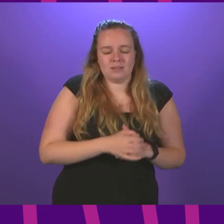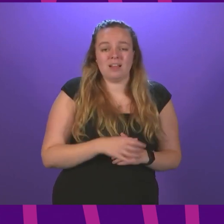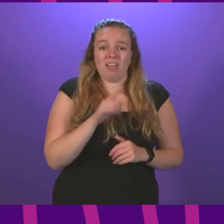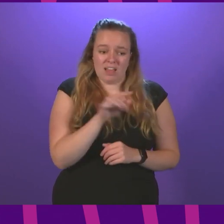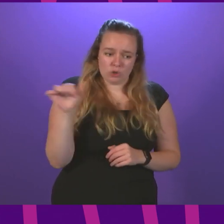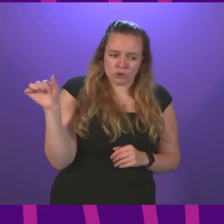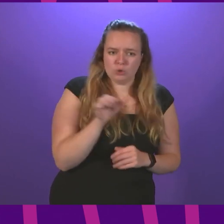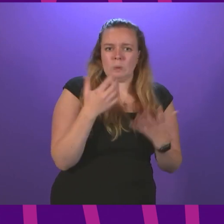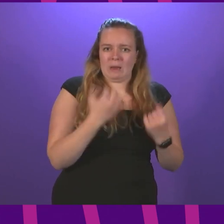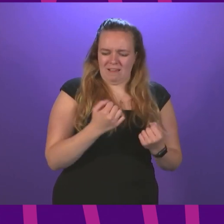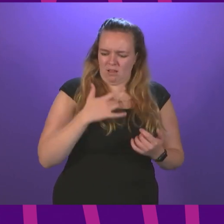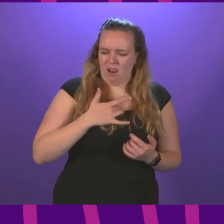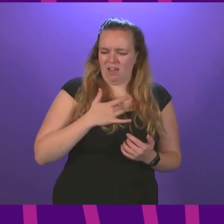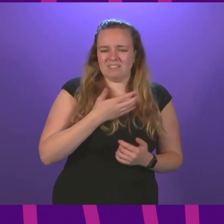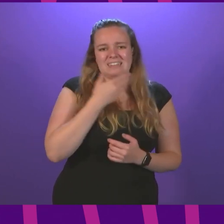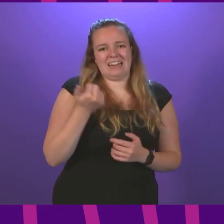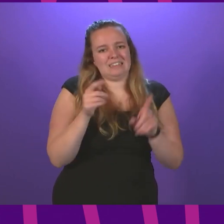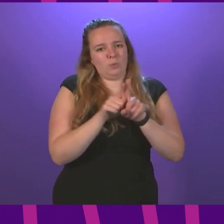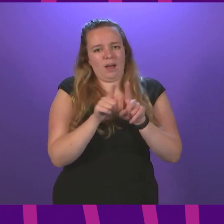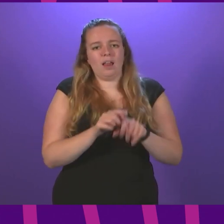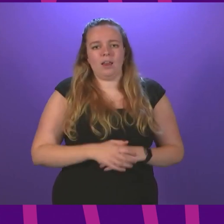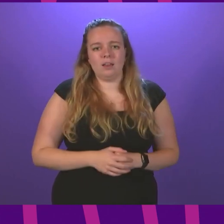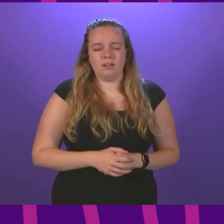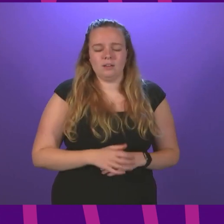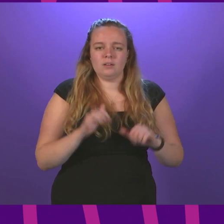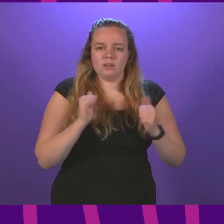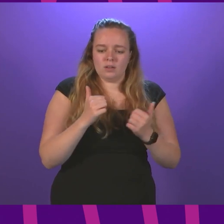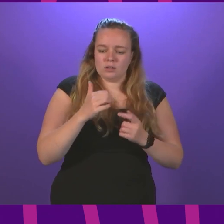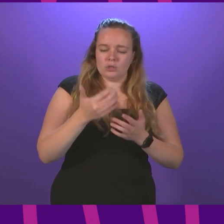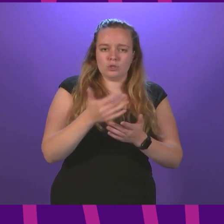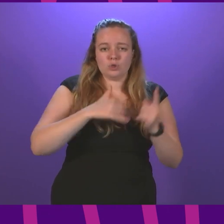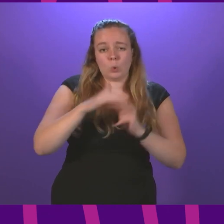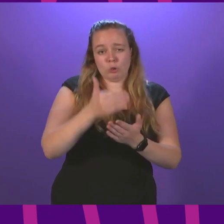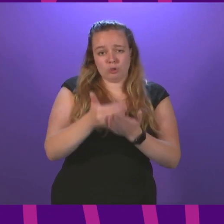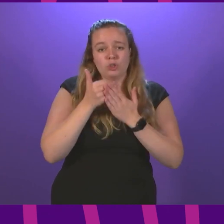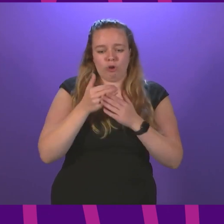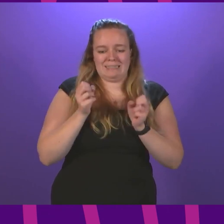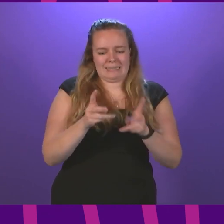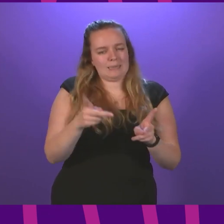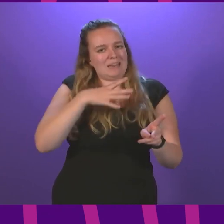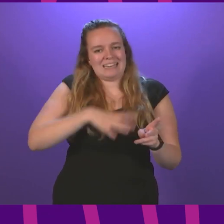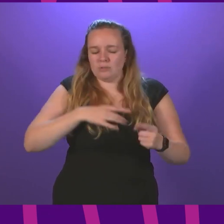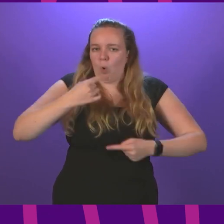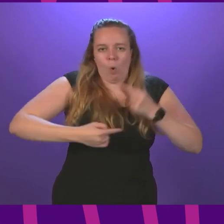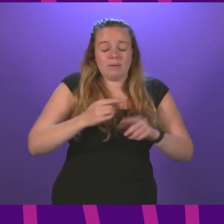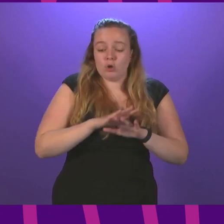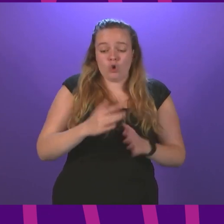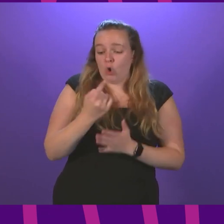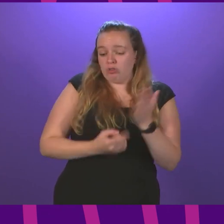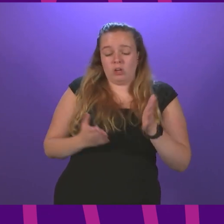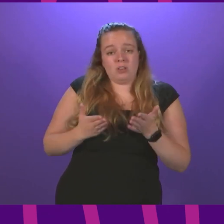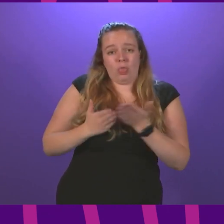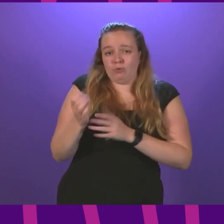to live in dignity as well. An adequate social security system is needed all the time, not just during